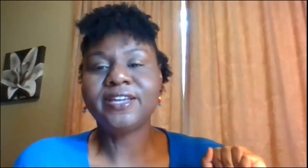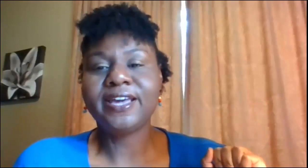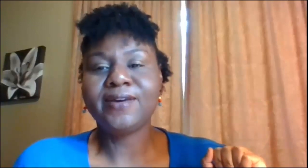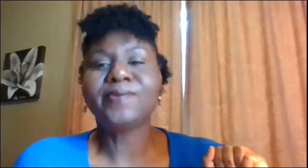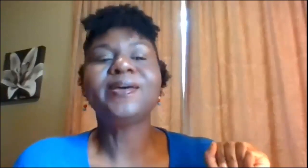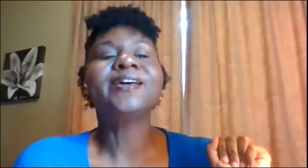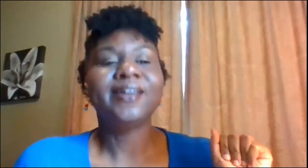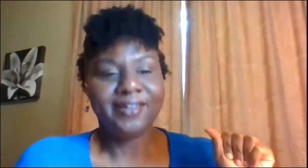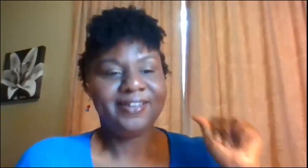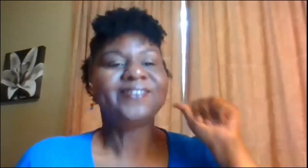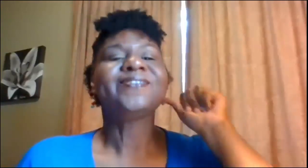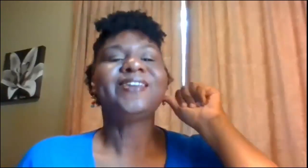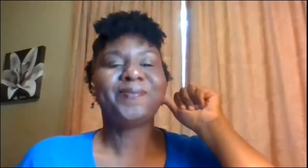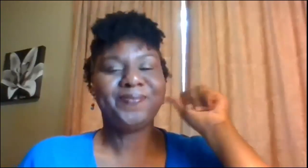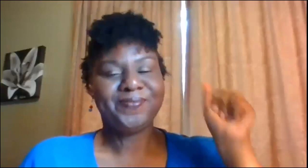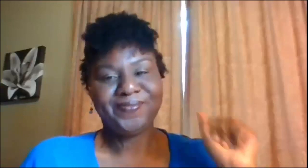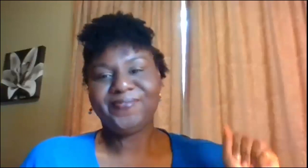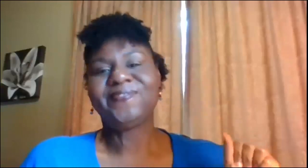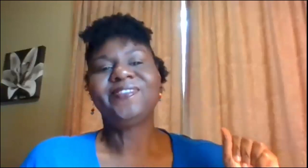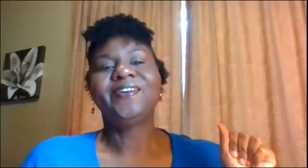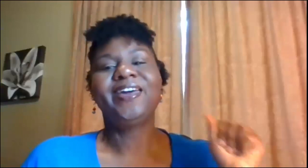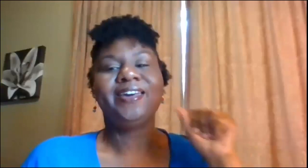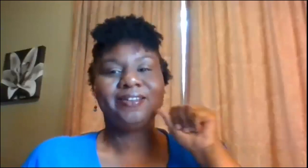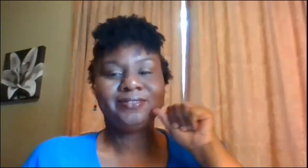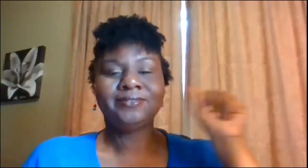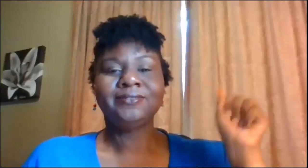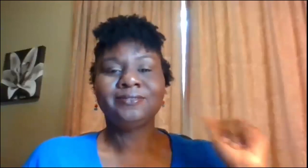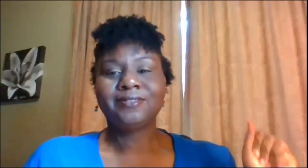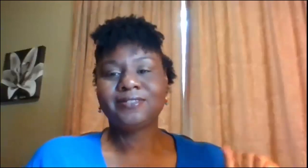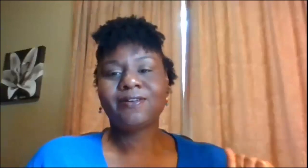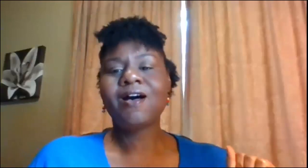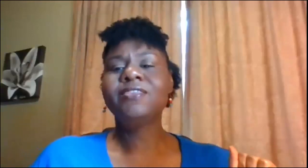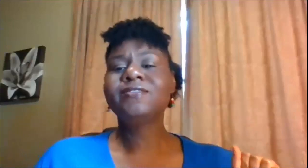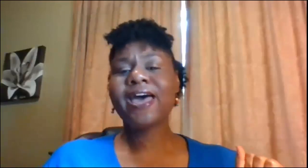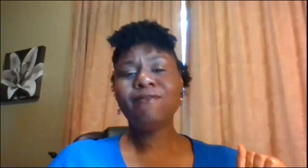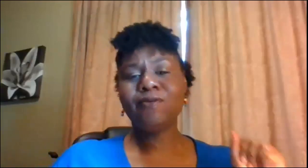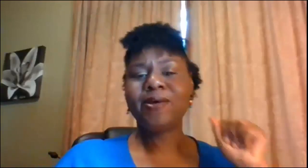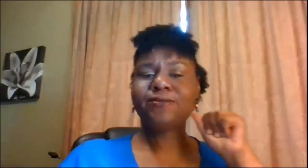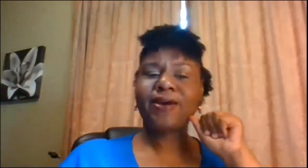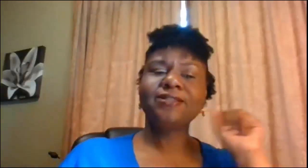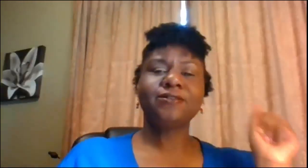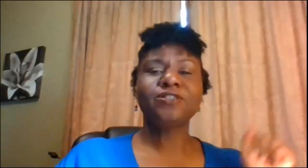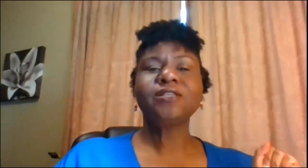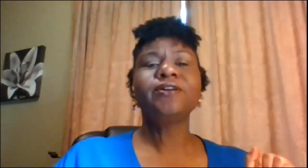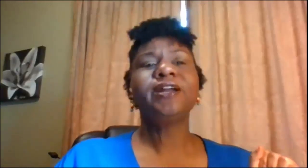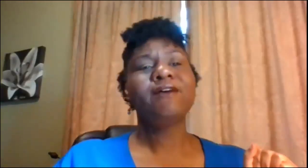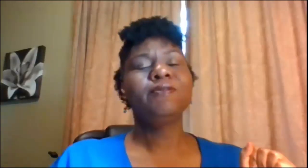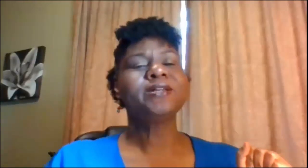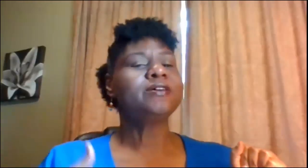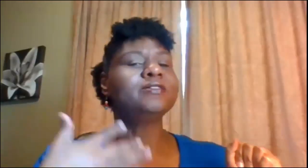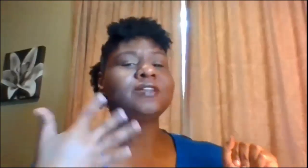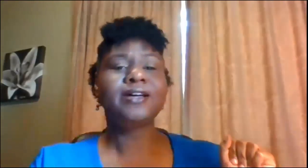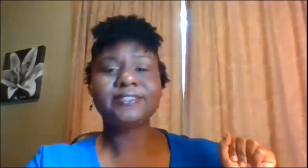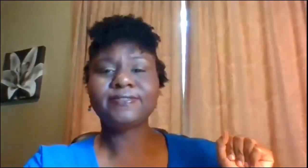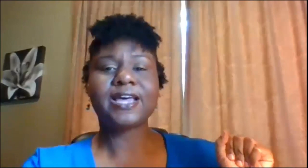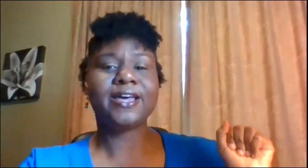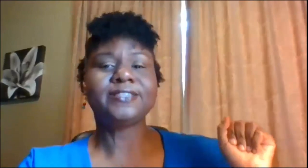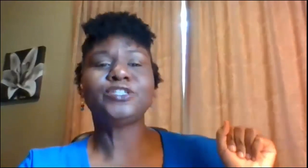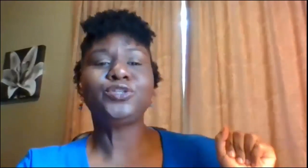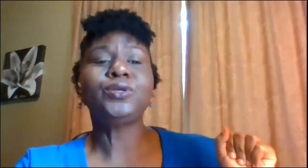think aunt would be yep the aunt so all those alphabets right so just learning alphabets there are tons of signs that you